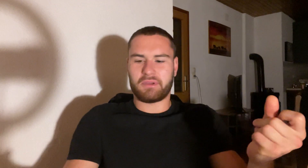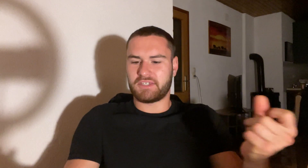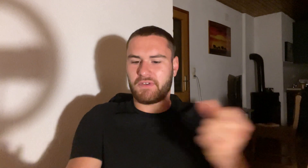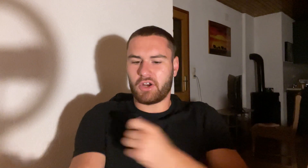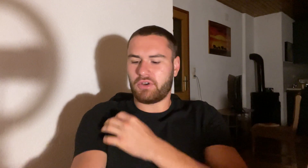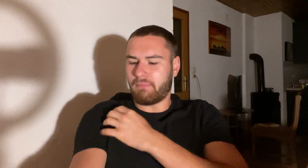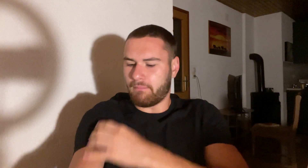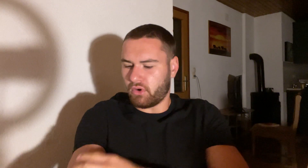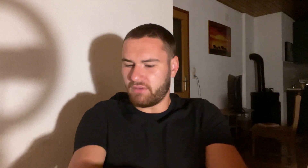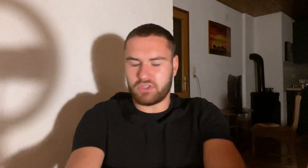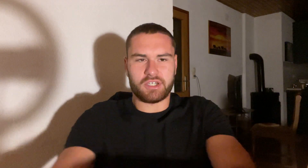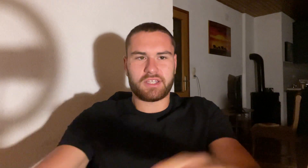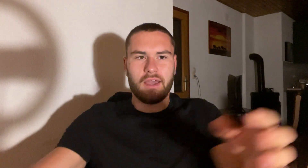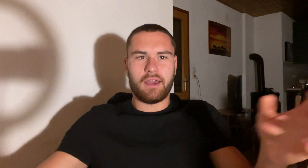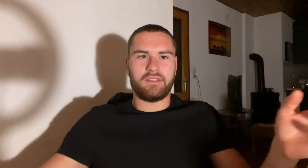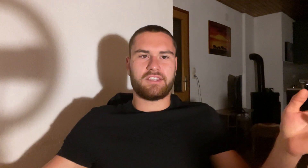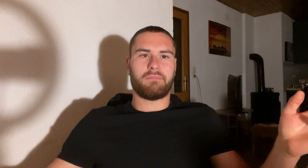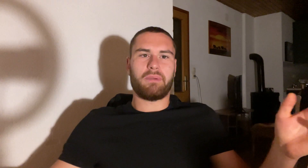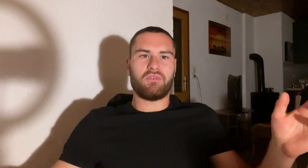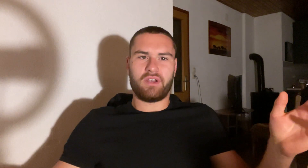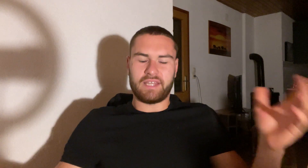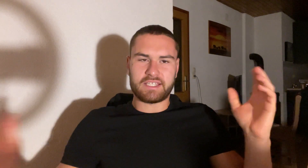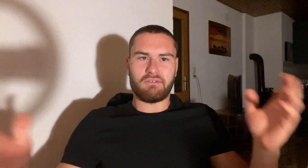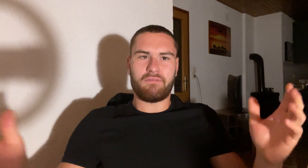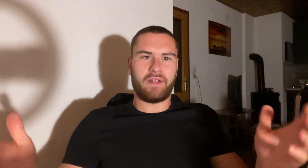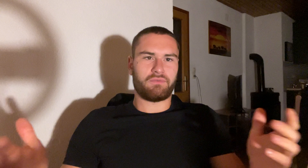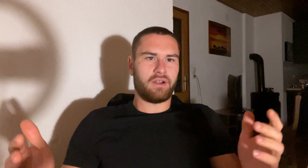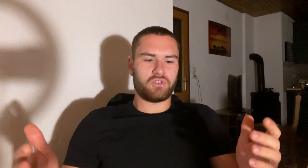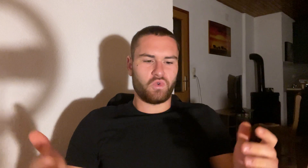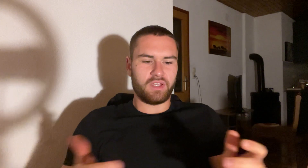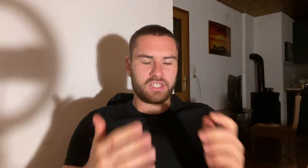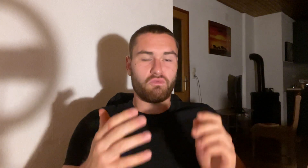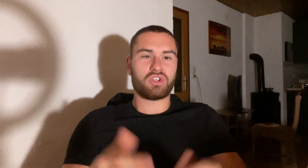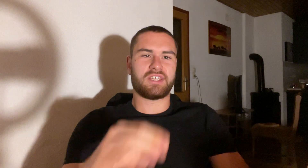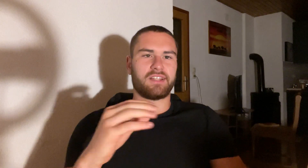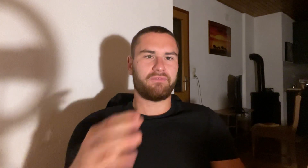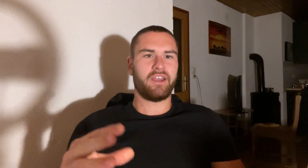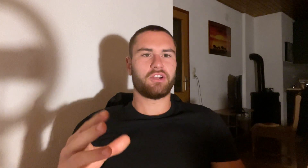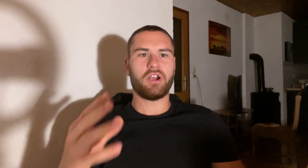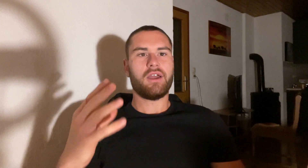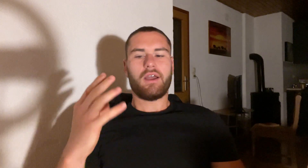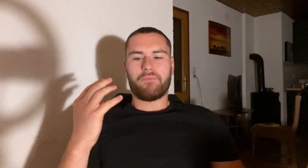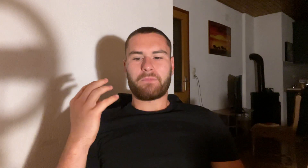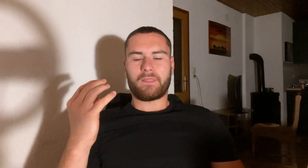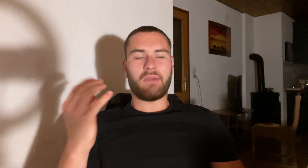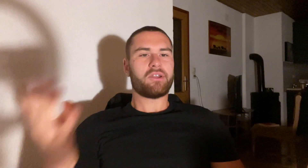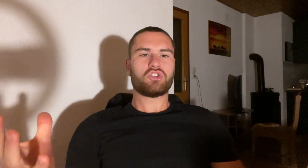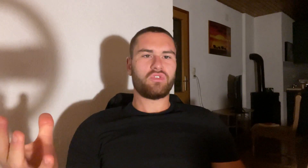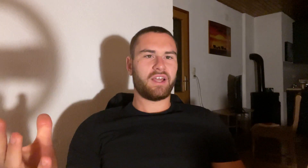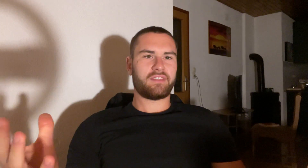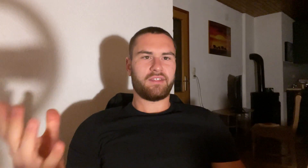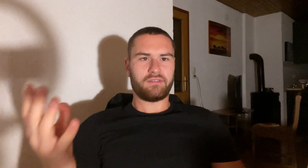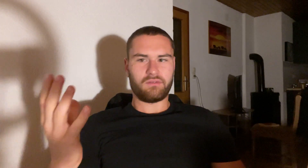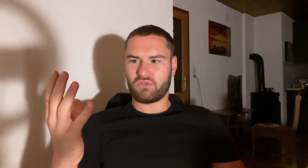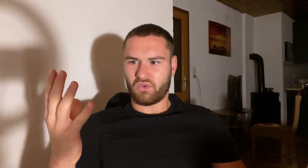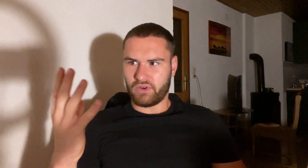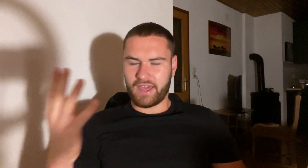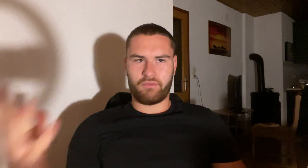his finger and my body was just disappearing. That's how I felt when I was doing squats until failure. Imagine doing that on every